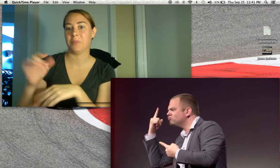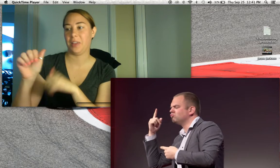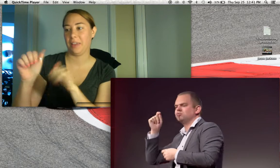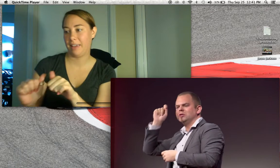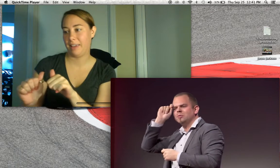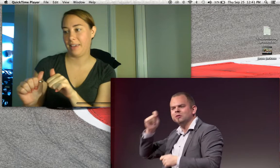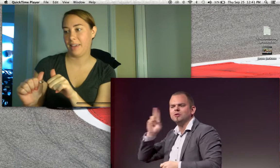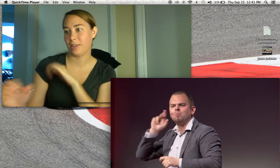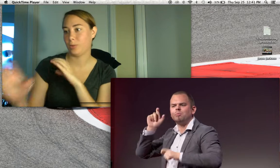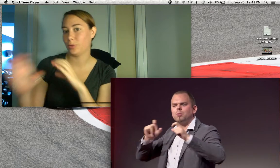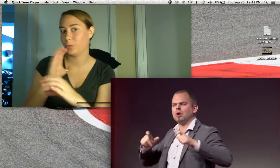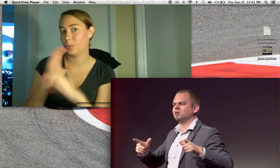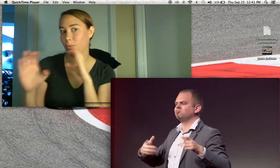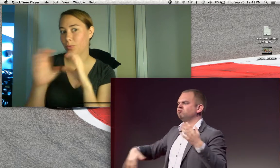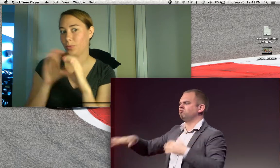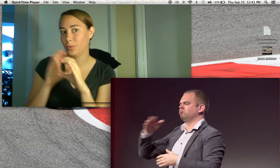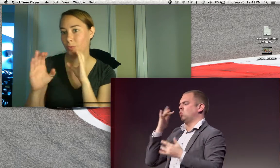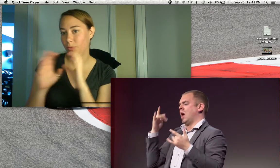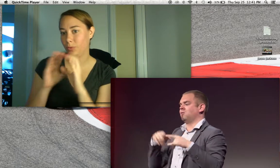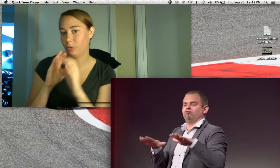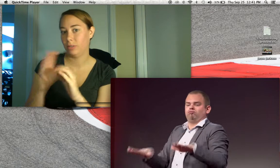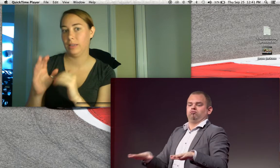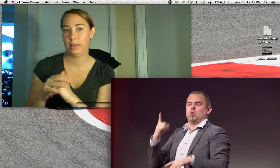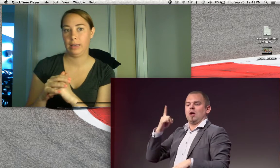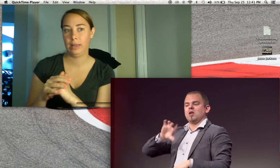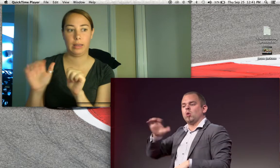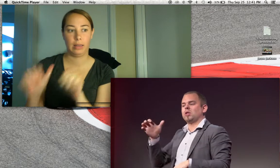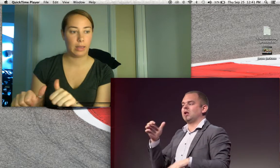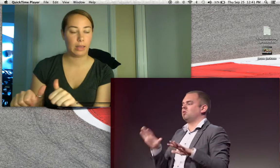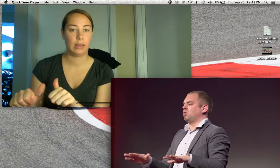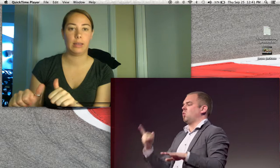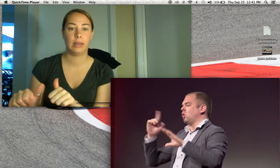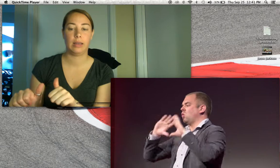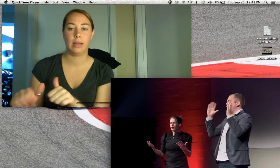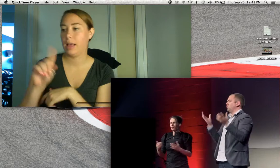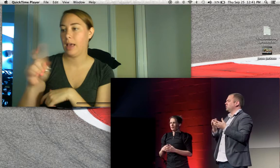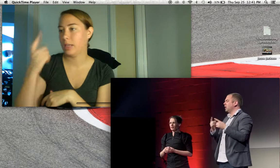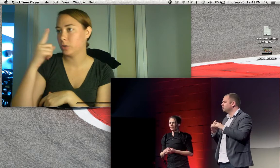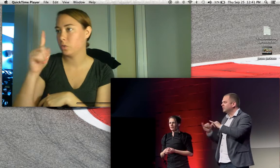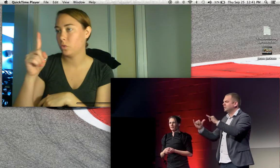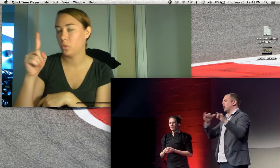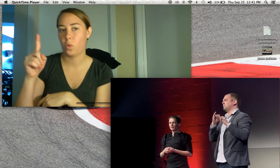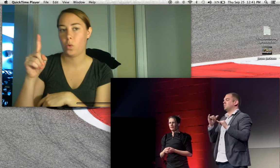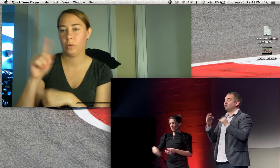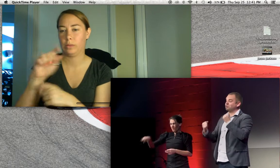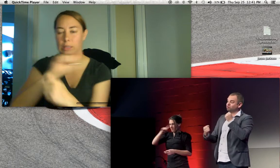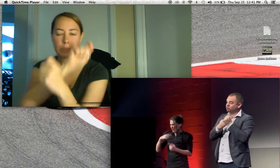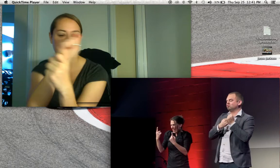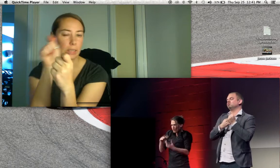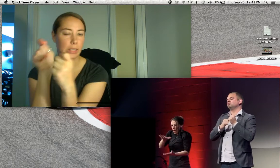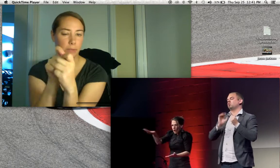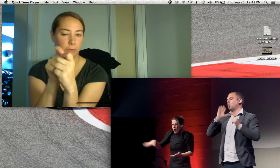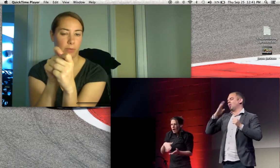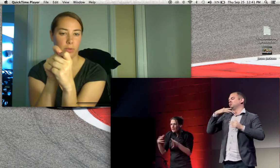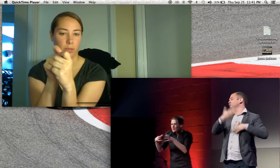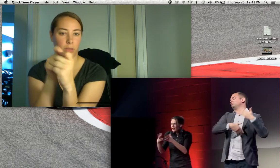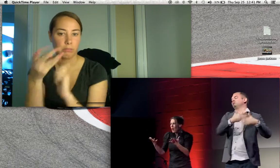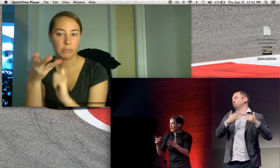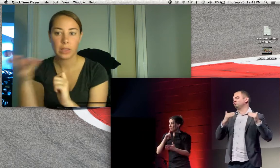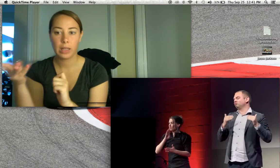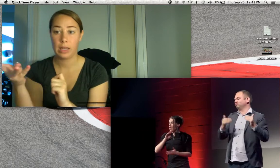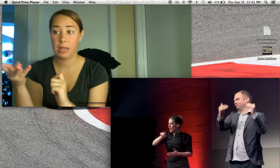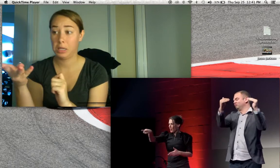sign language, deaf people, and if you were to have respect and understanding for deaf people, because we're all